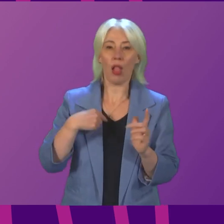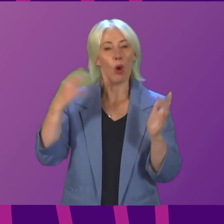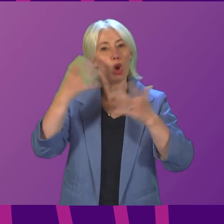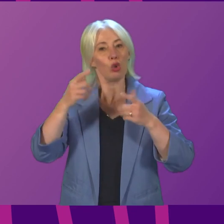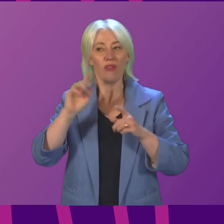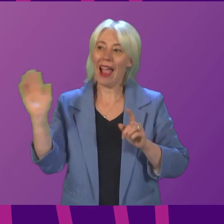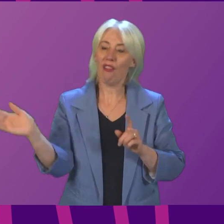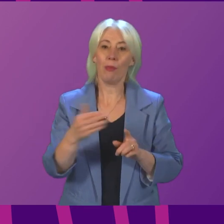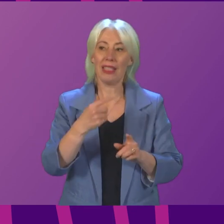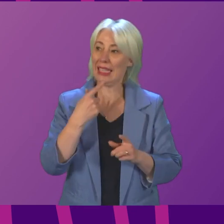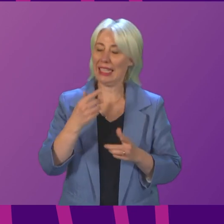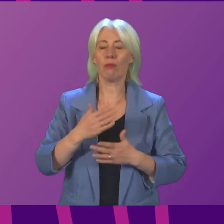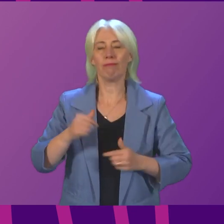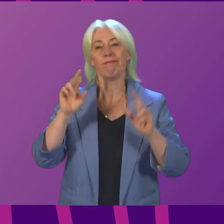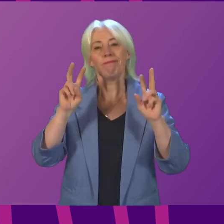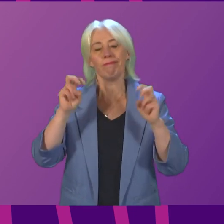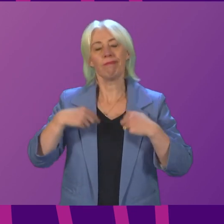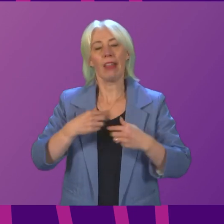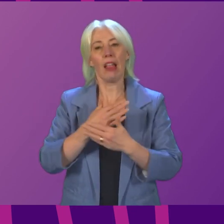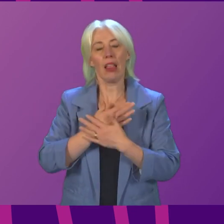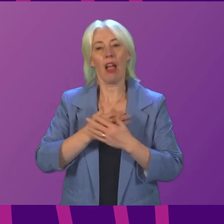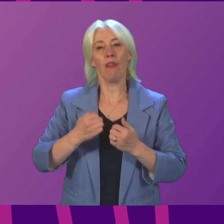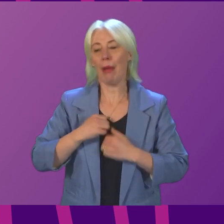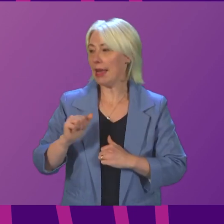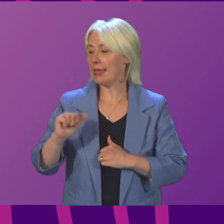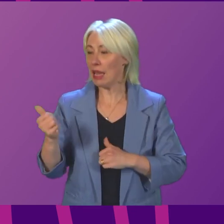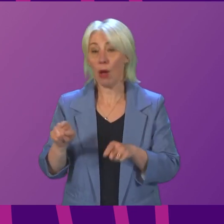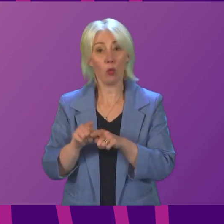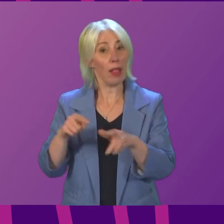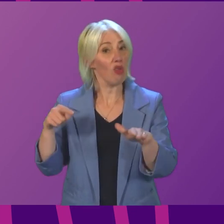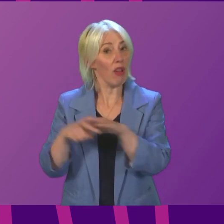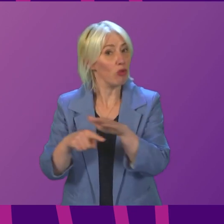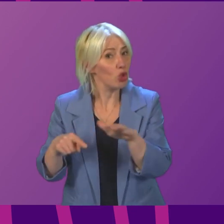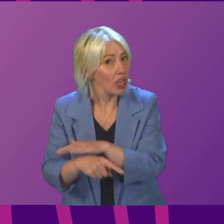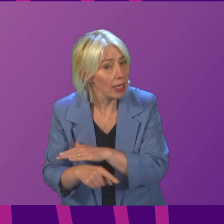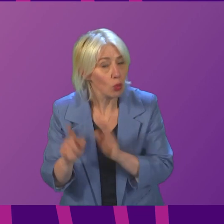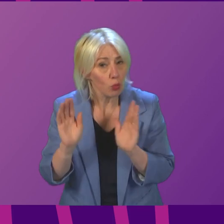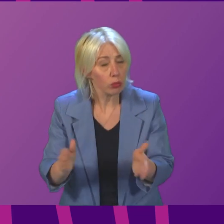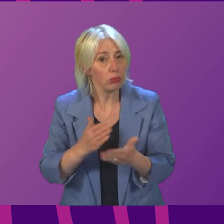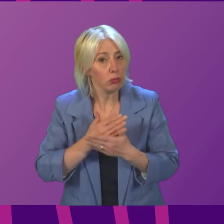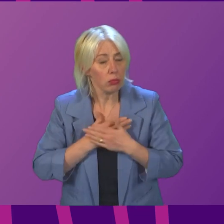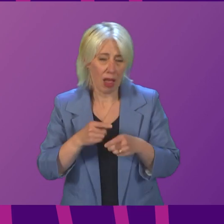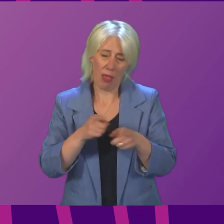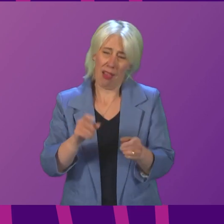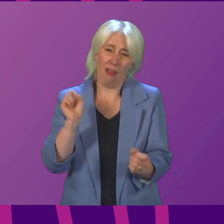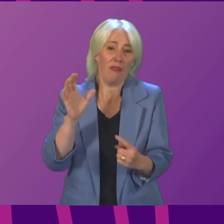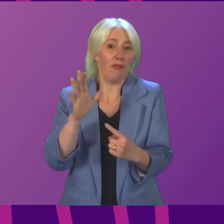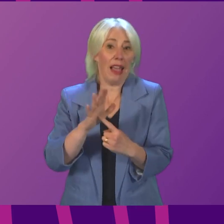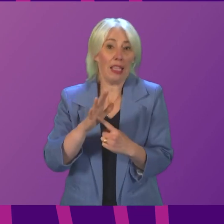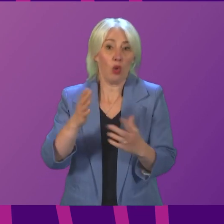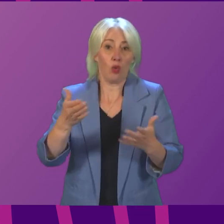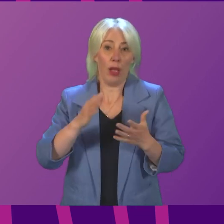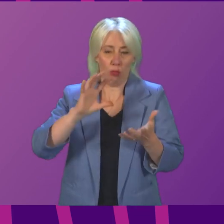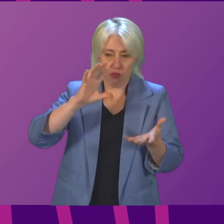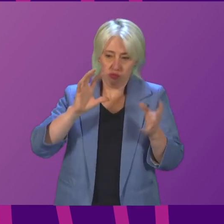who claims to love their neighbour, including refugees, who are and have been vital to shaping Scotland